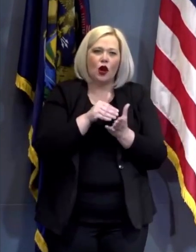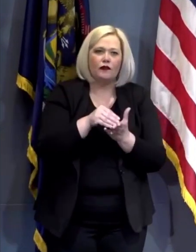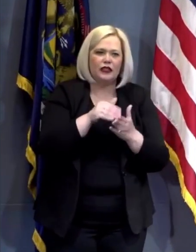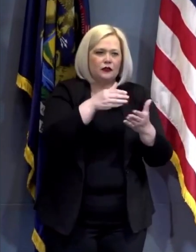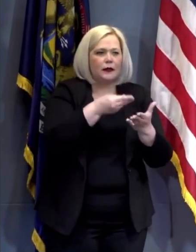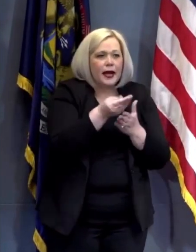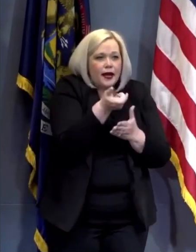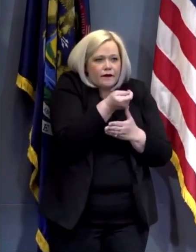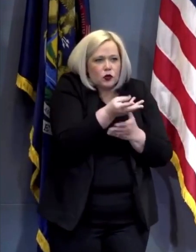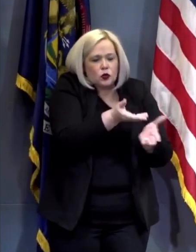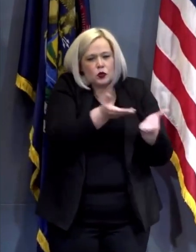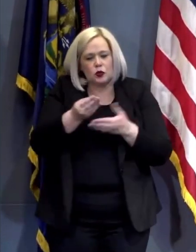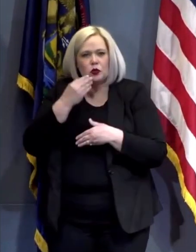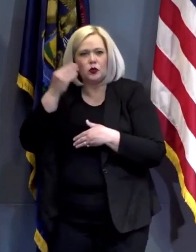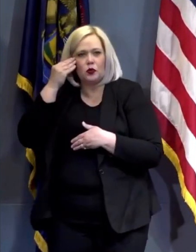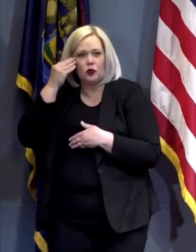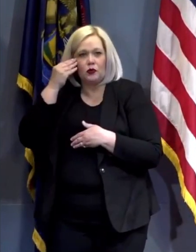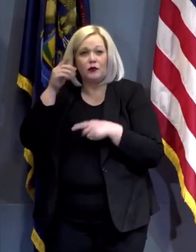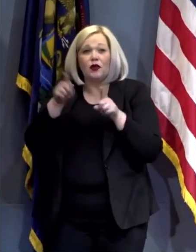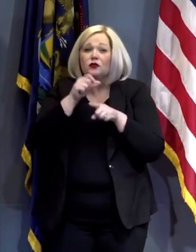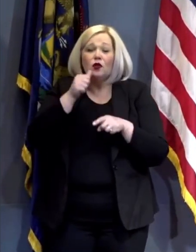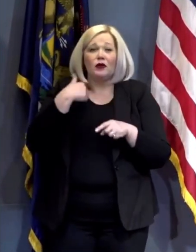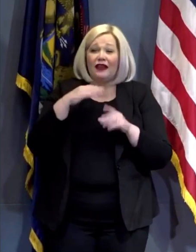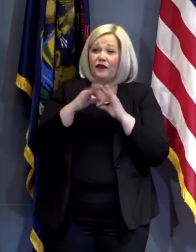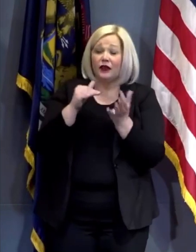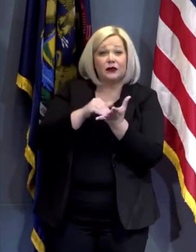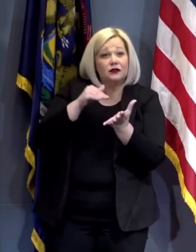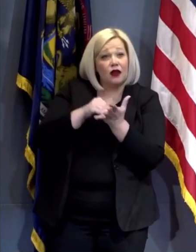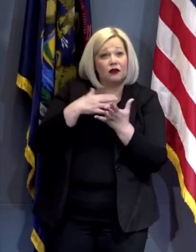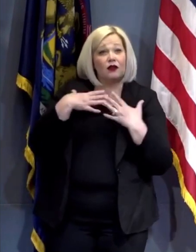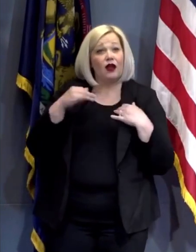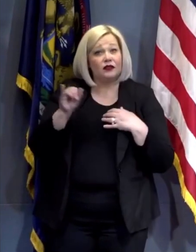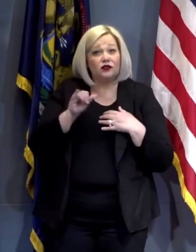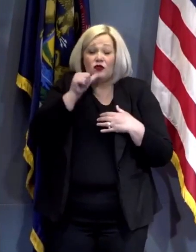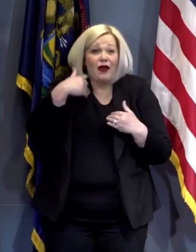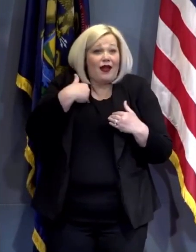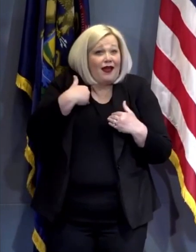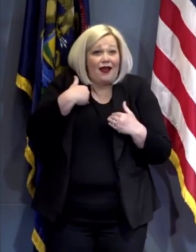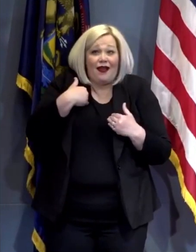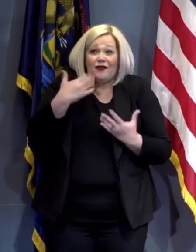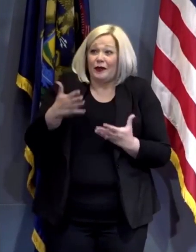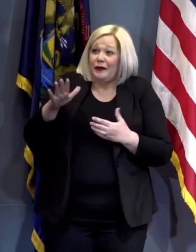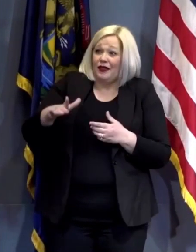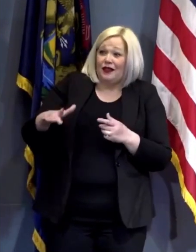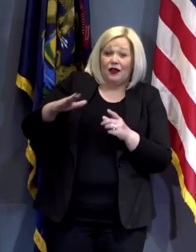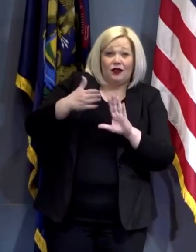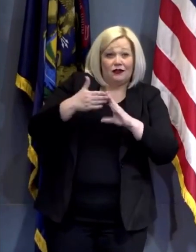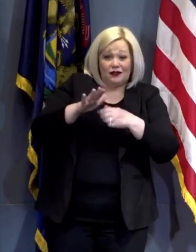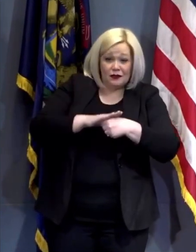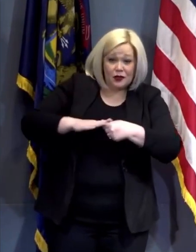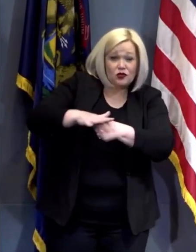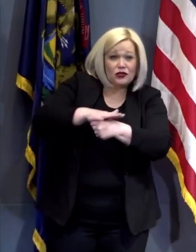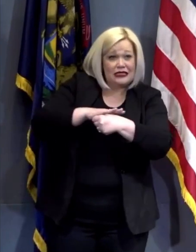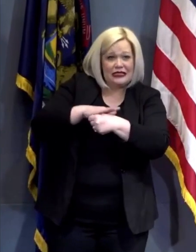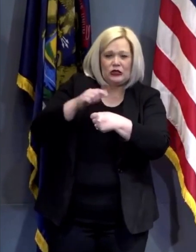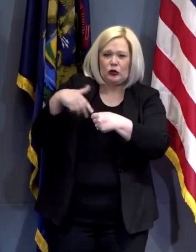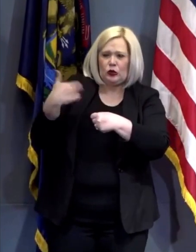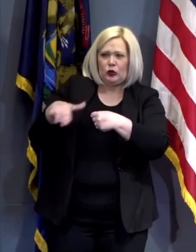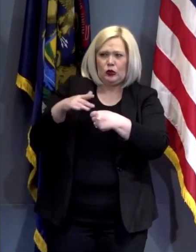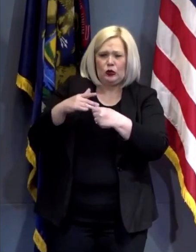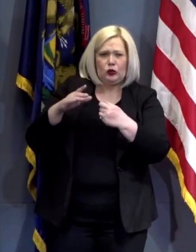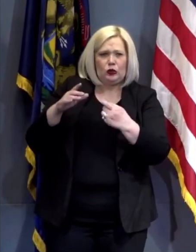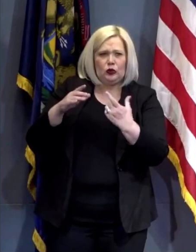care physician or health insurance and the neighborhoods may be environmentally compromised because of issues of environmental justice.